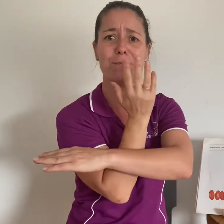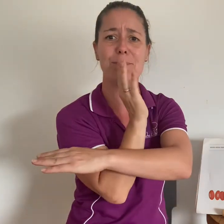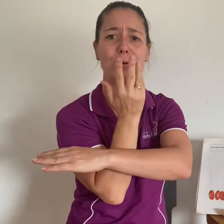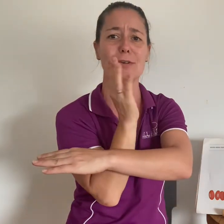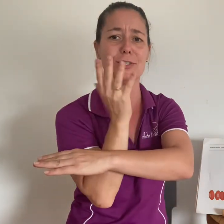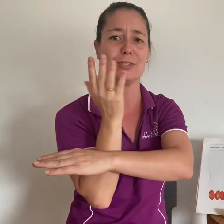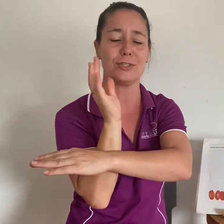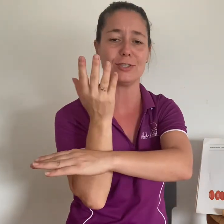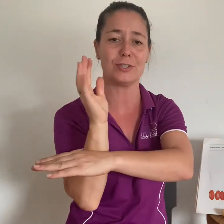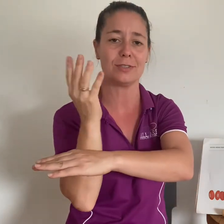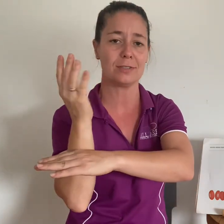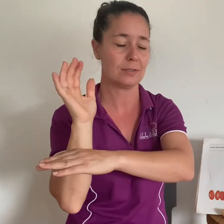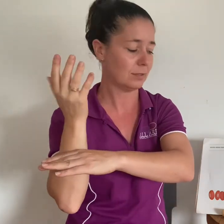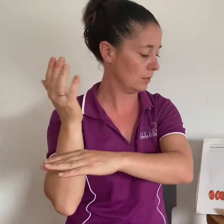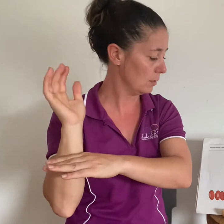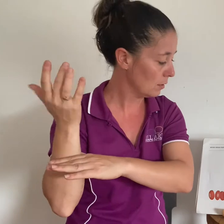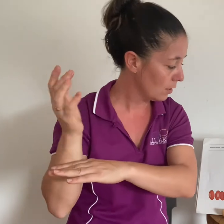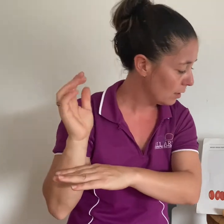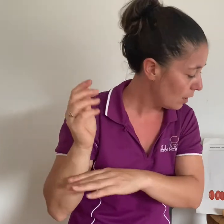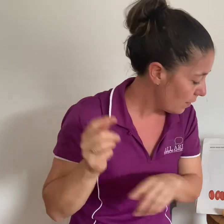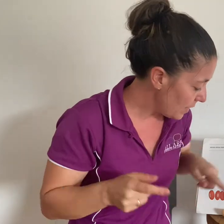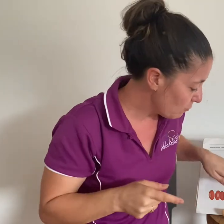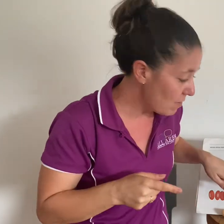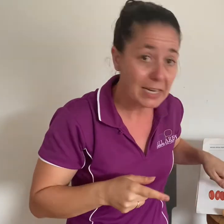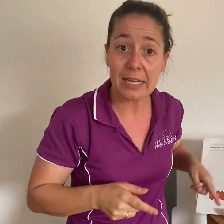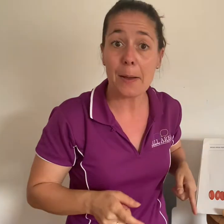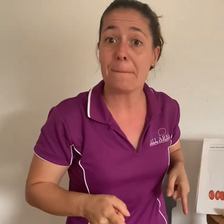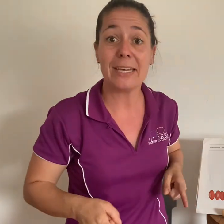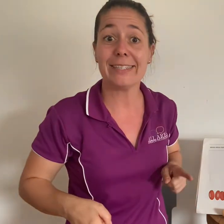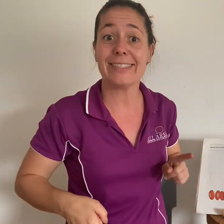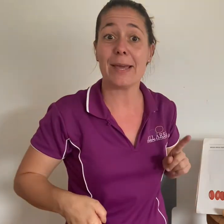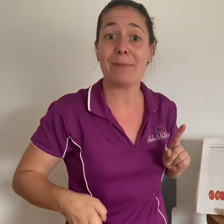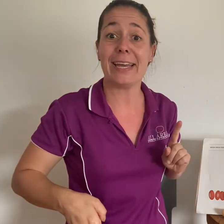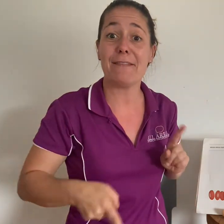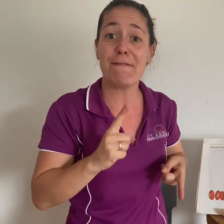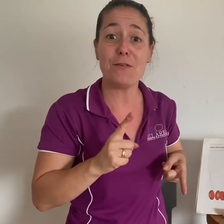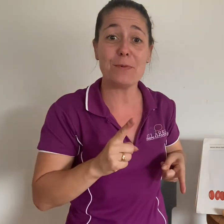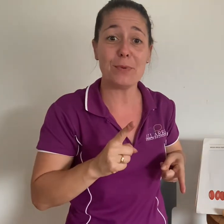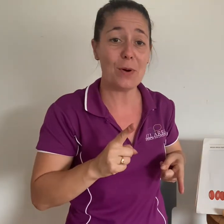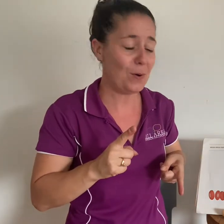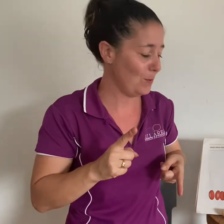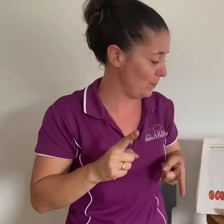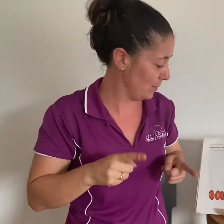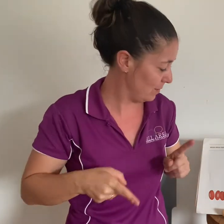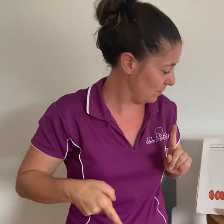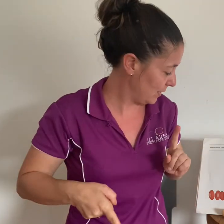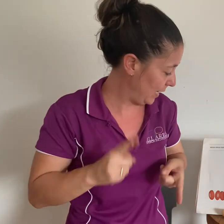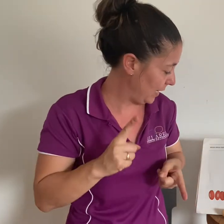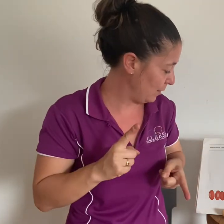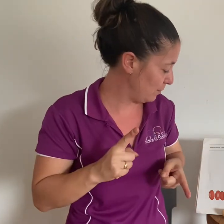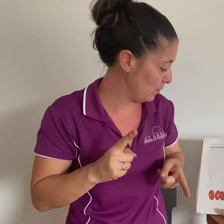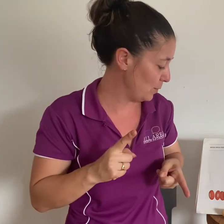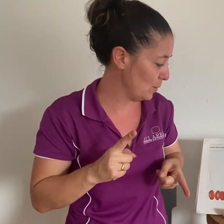bush they're running because they're playing football kicking the football